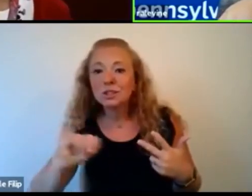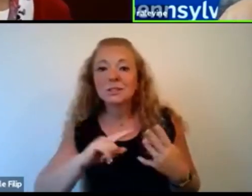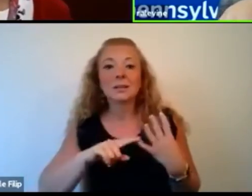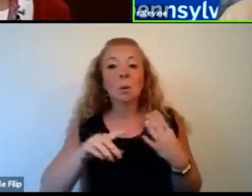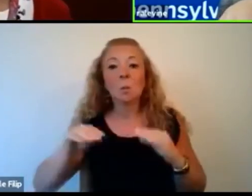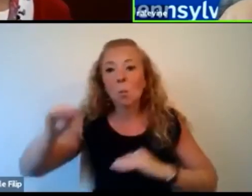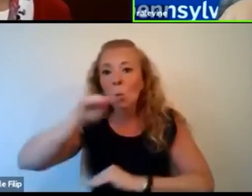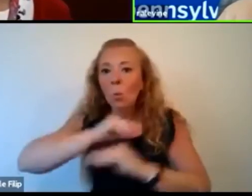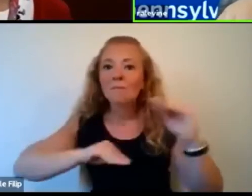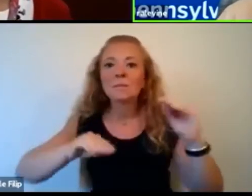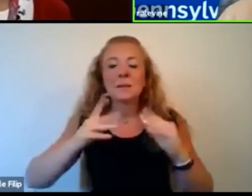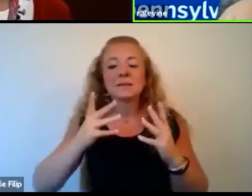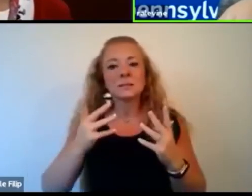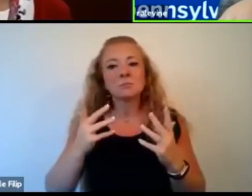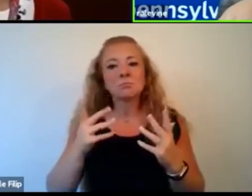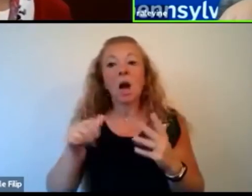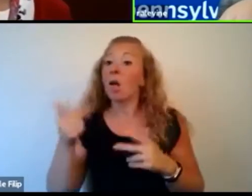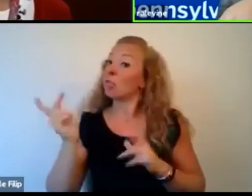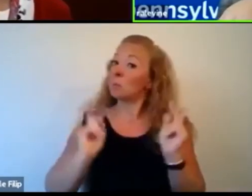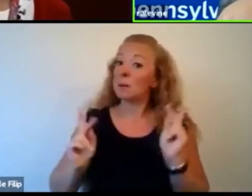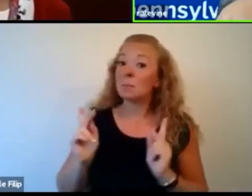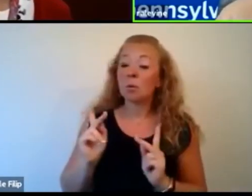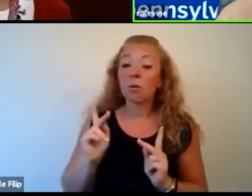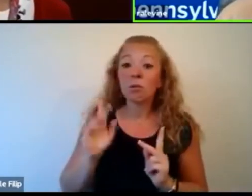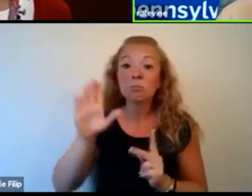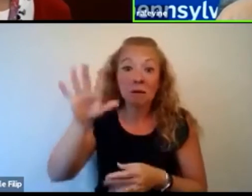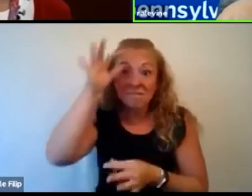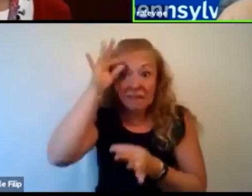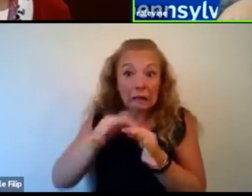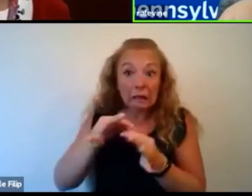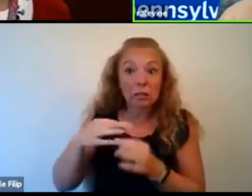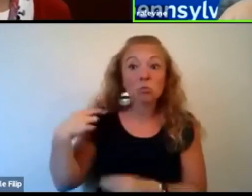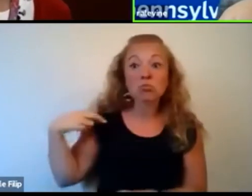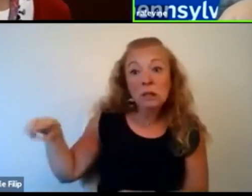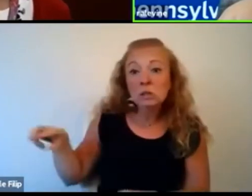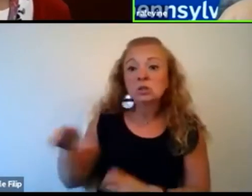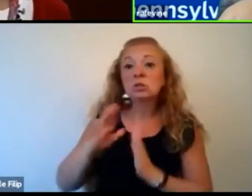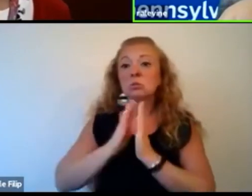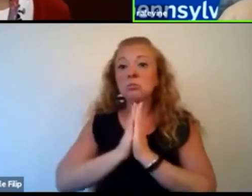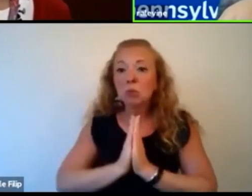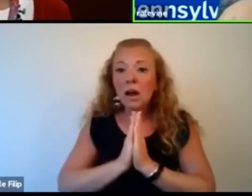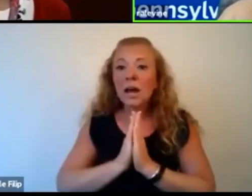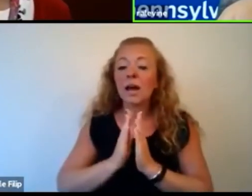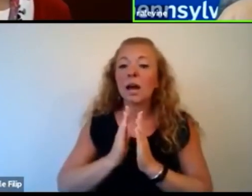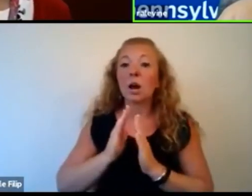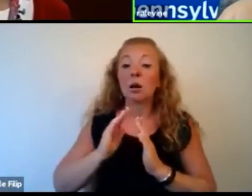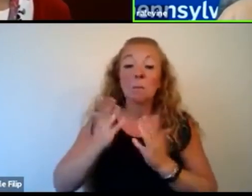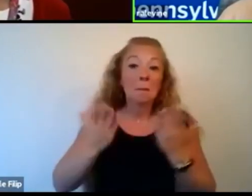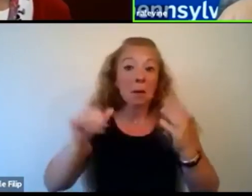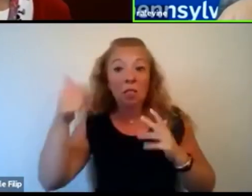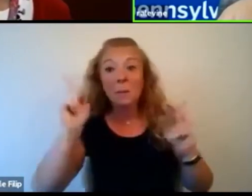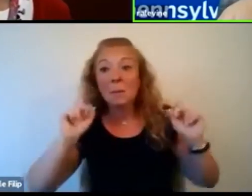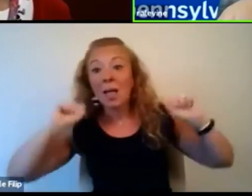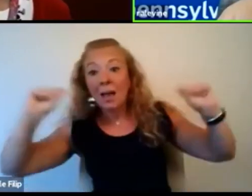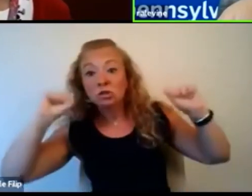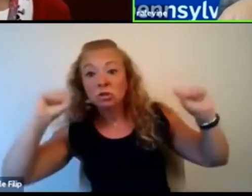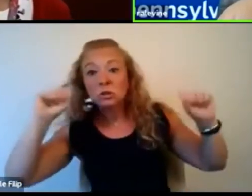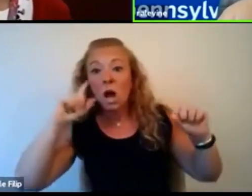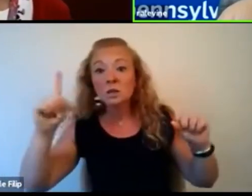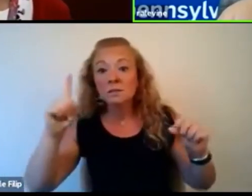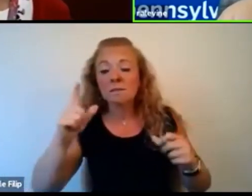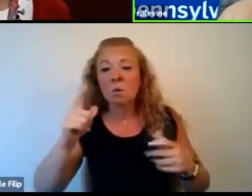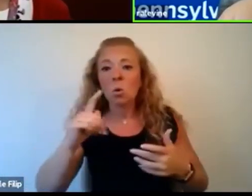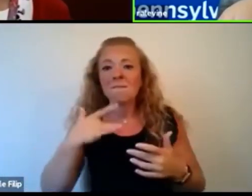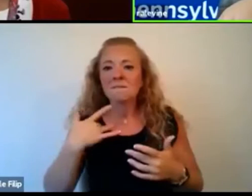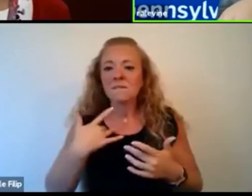and things like that. For others, it could be their faith. It could be exercise and, and, you know, a certain